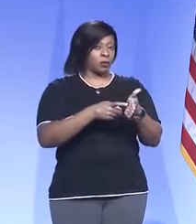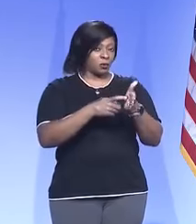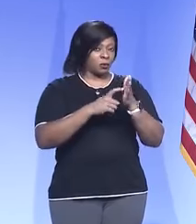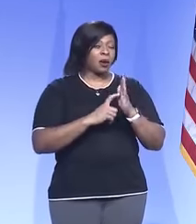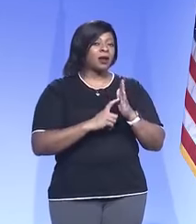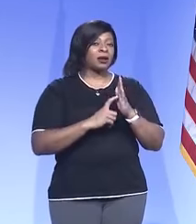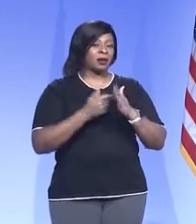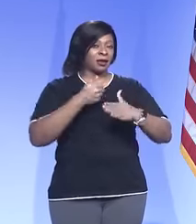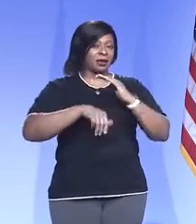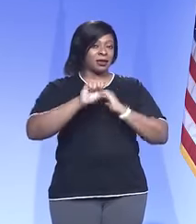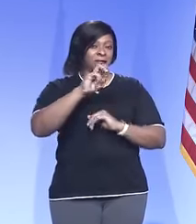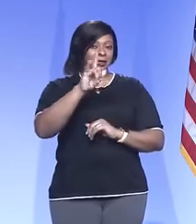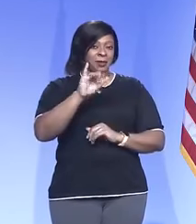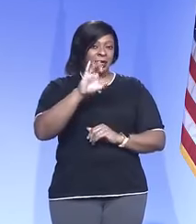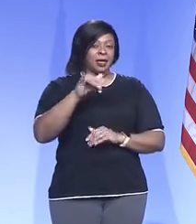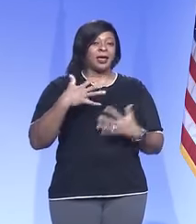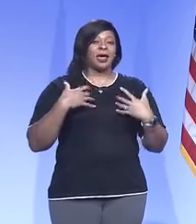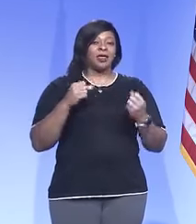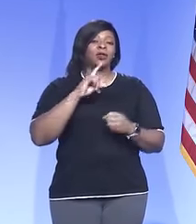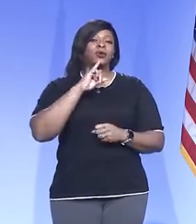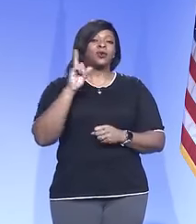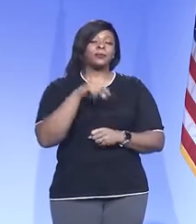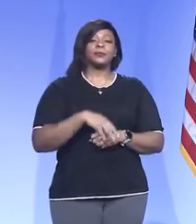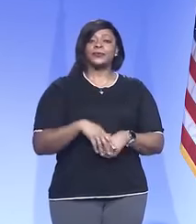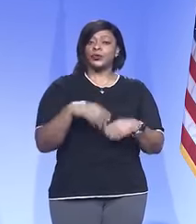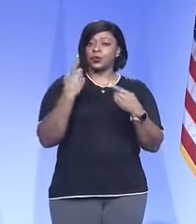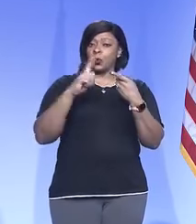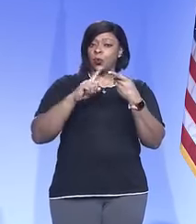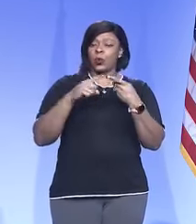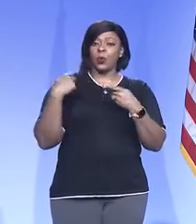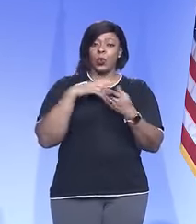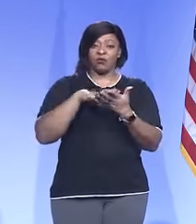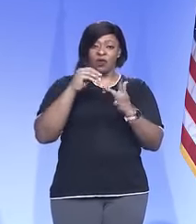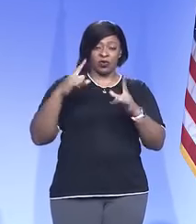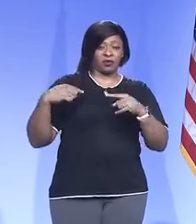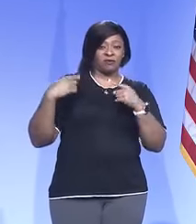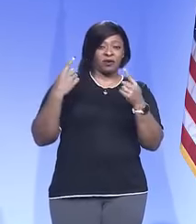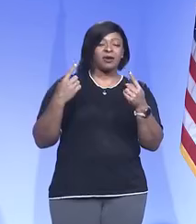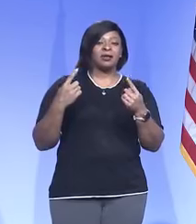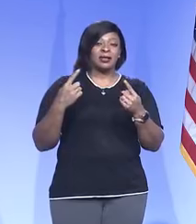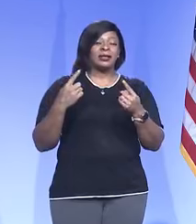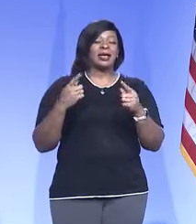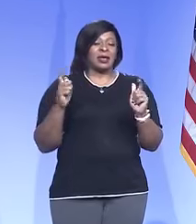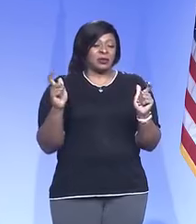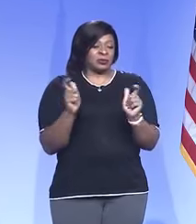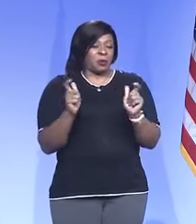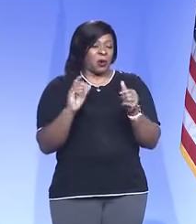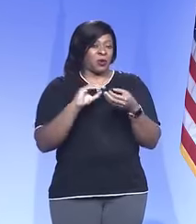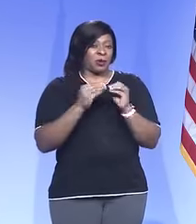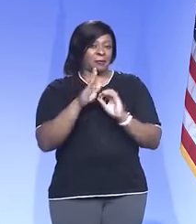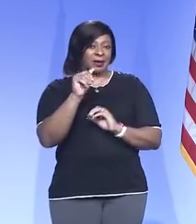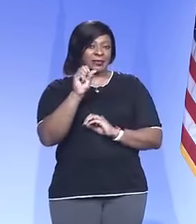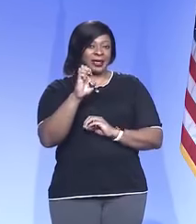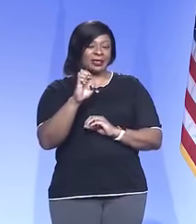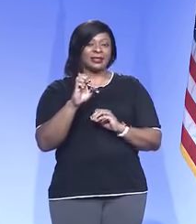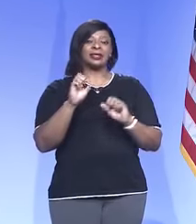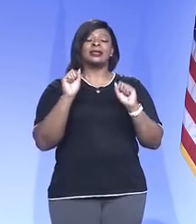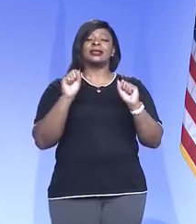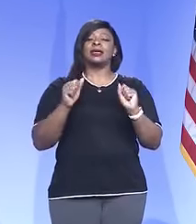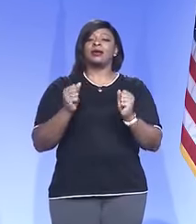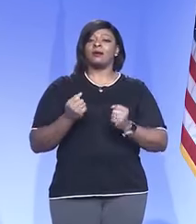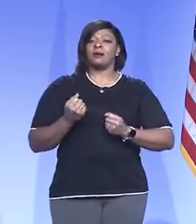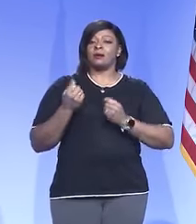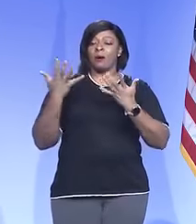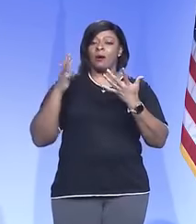under the Shelby County Health Directive. One of the things that we've learned so far is that even a small number of cases can lead